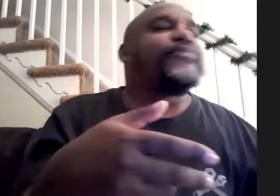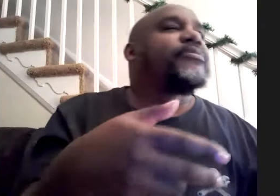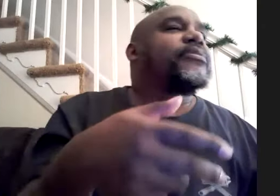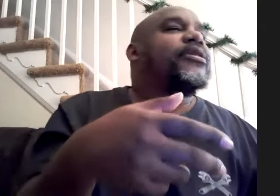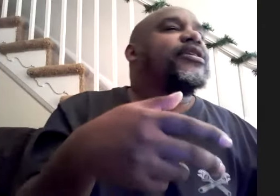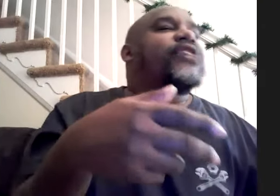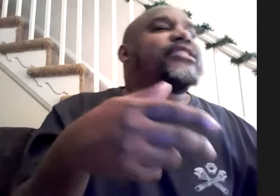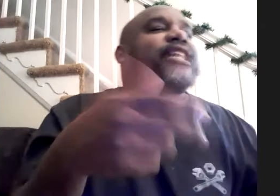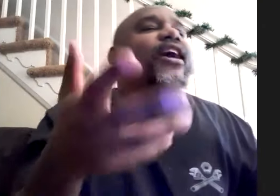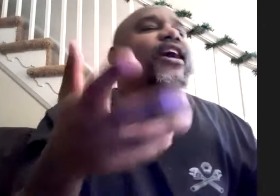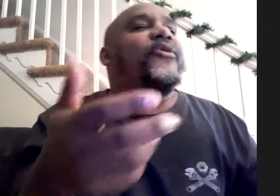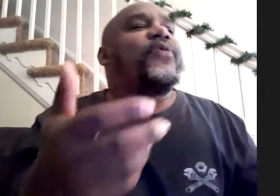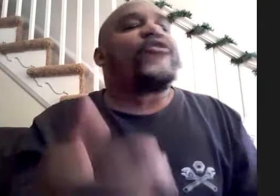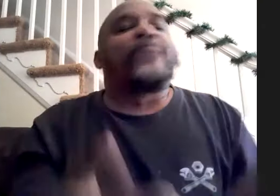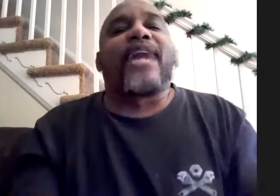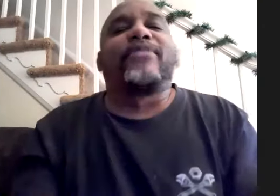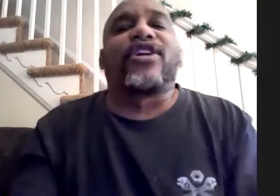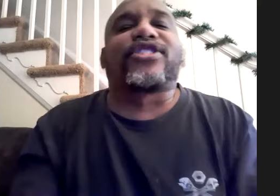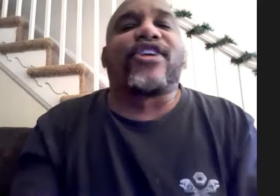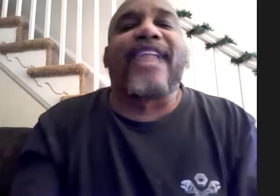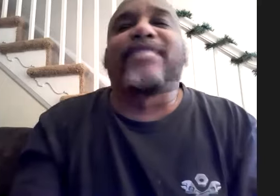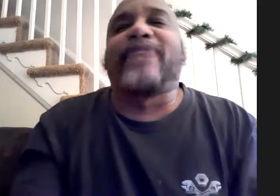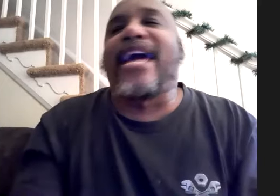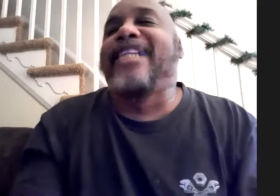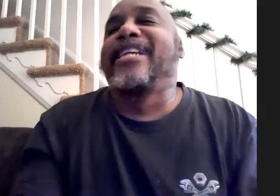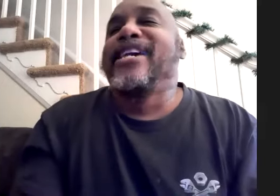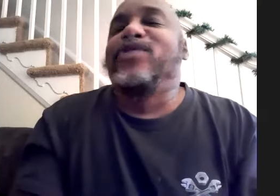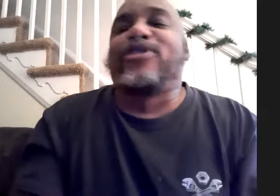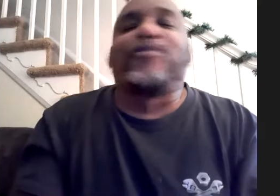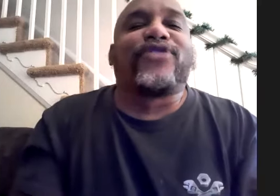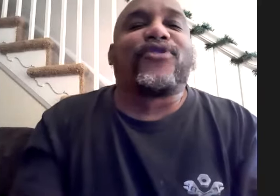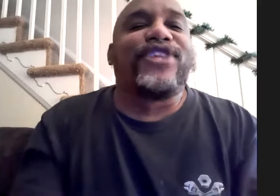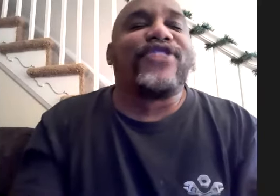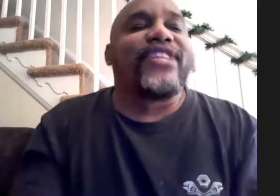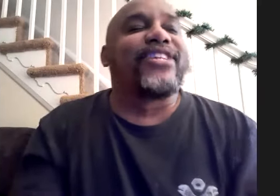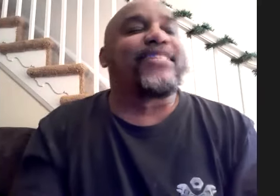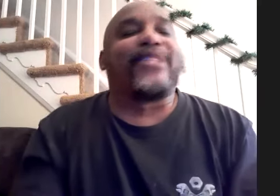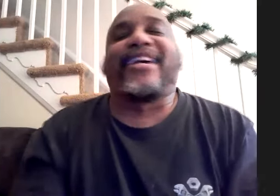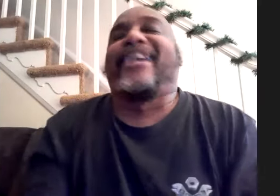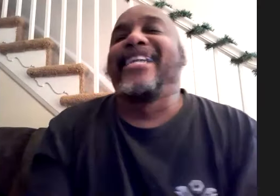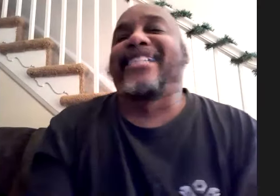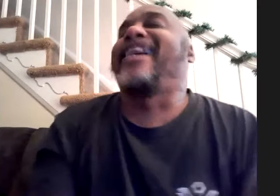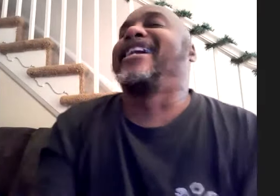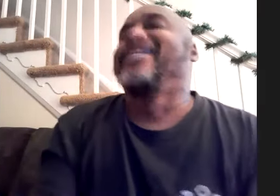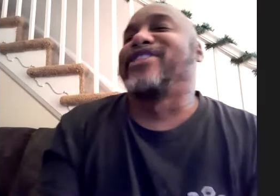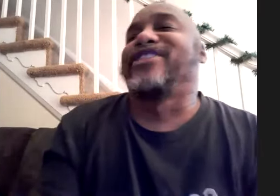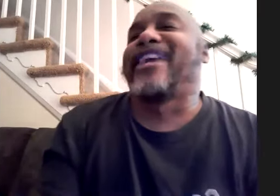so i said uh whatever became a dark sarcasm and was there plans for you and he looked at me like he's like dark sarcasm